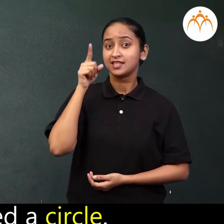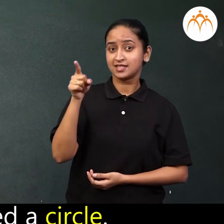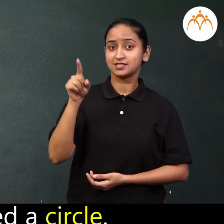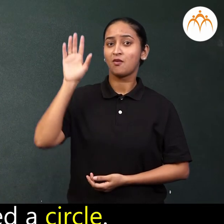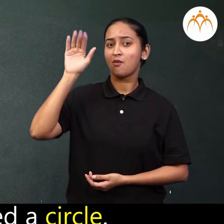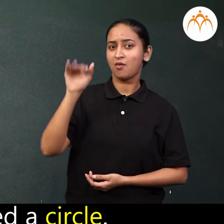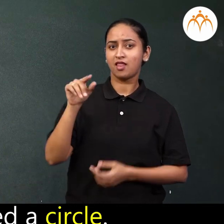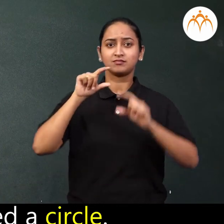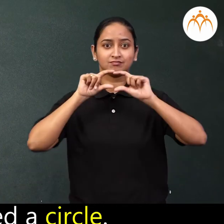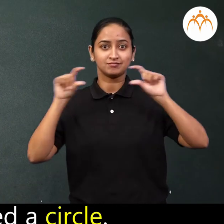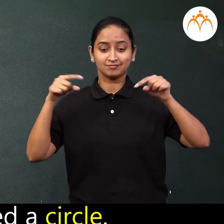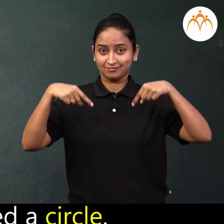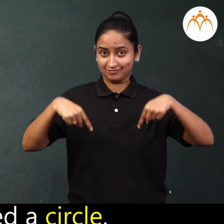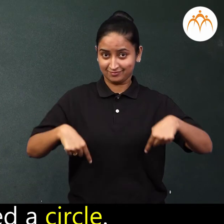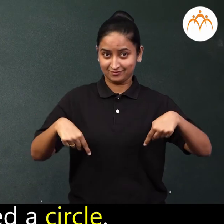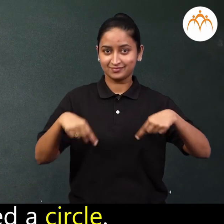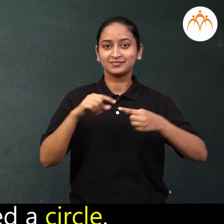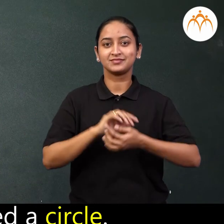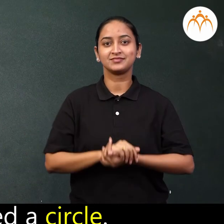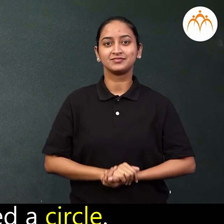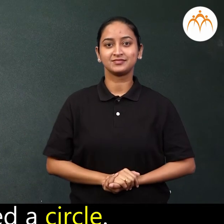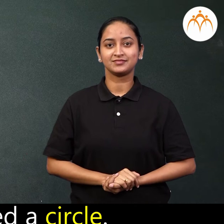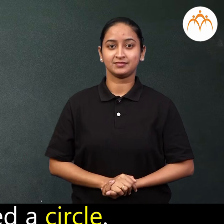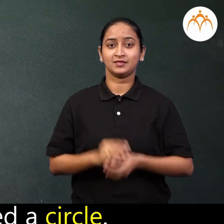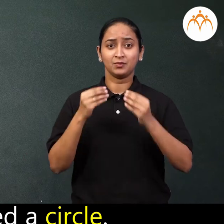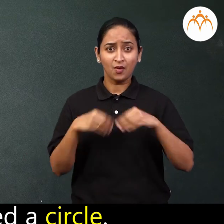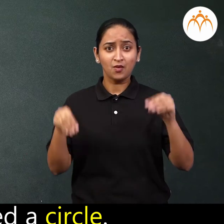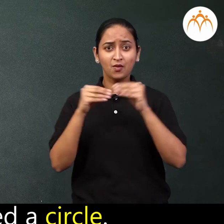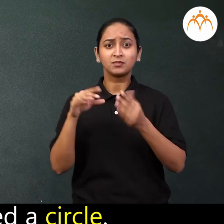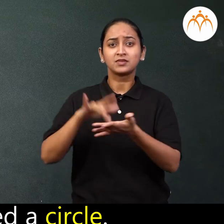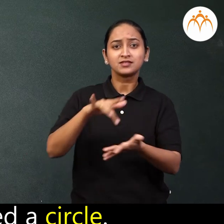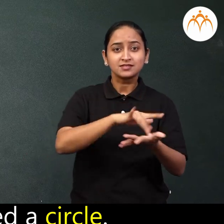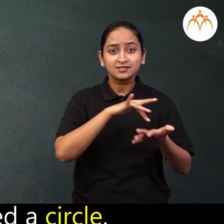This is called a circle. Where all do you see this shape,